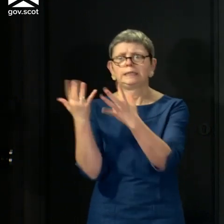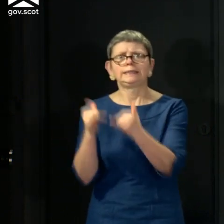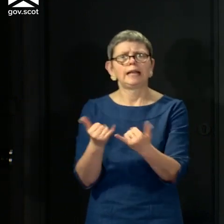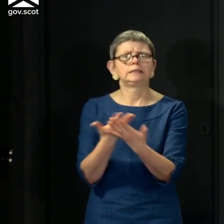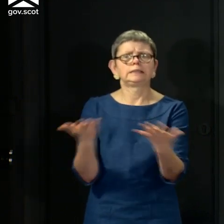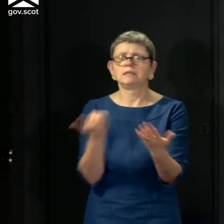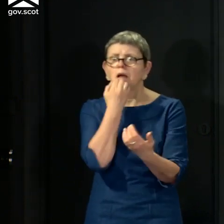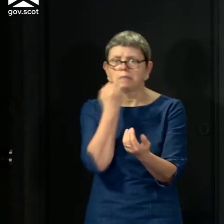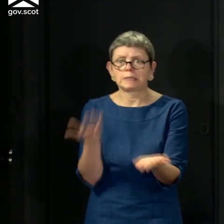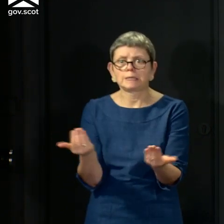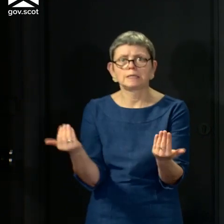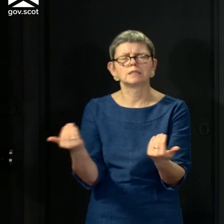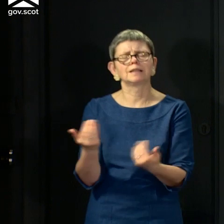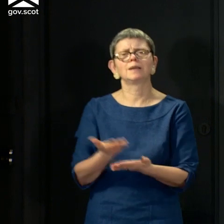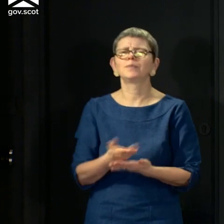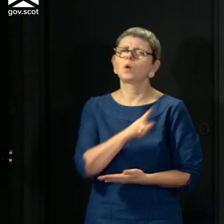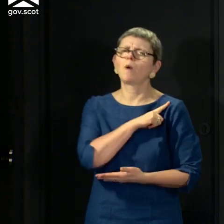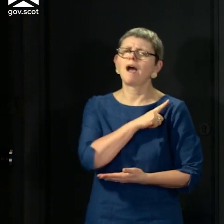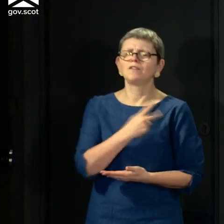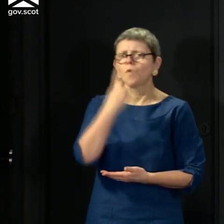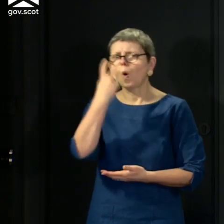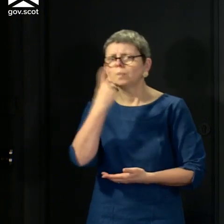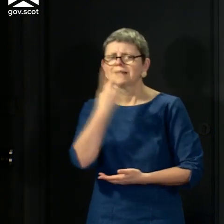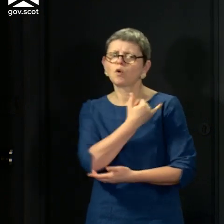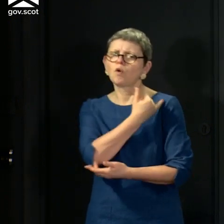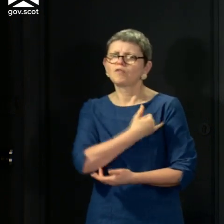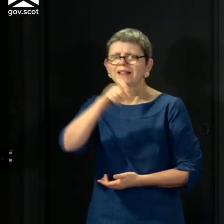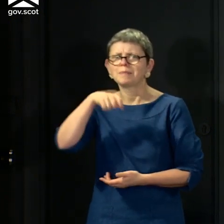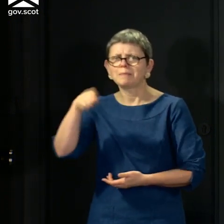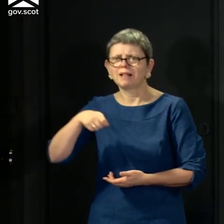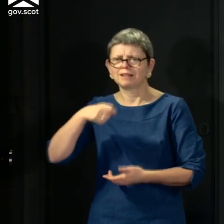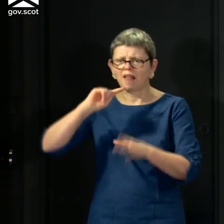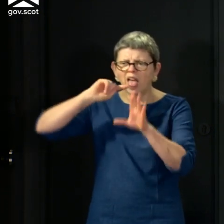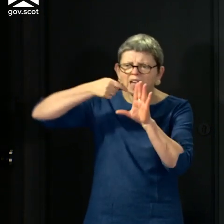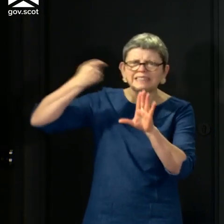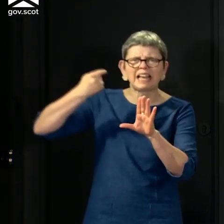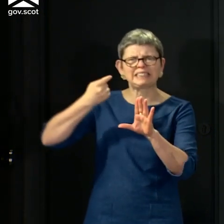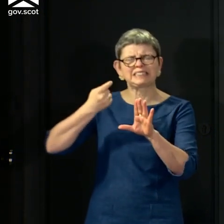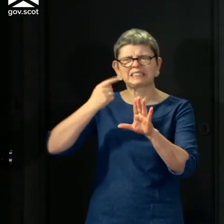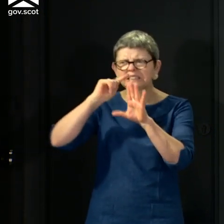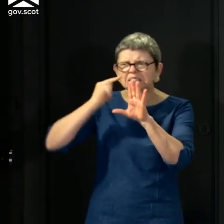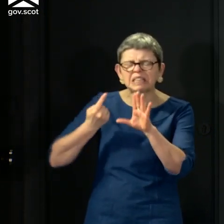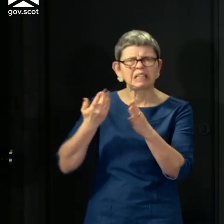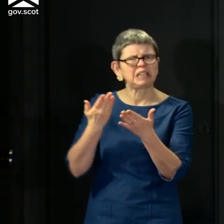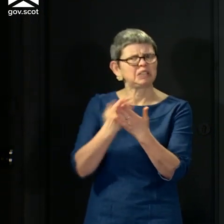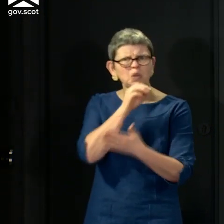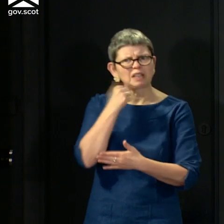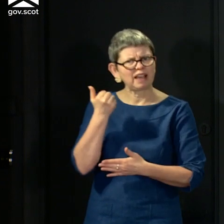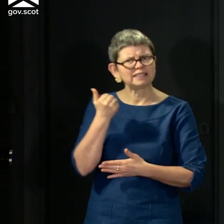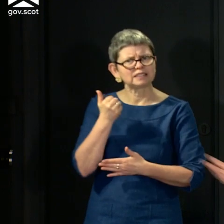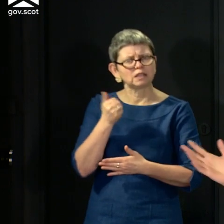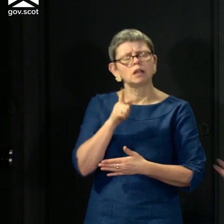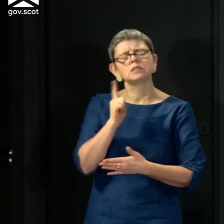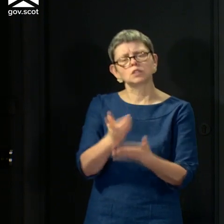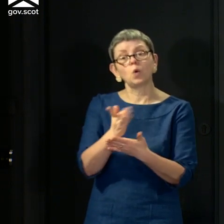particularly for frail older people, can be invasive and unpleasant. So our decisions about testing must always be clinically